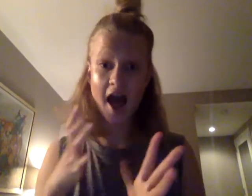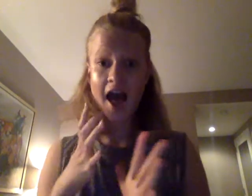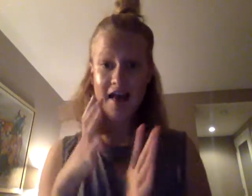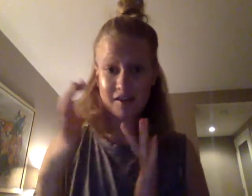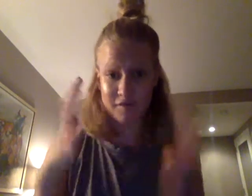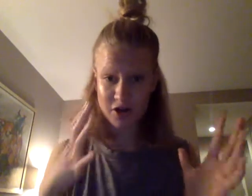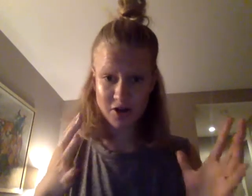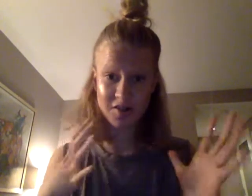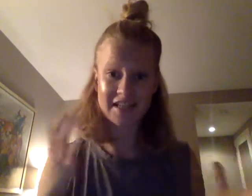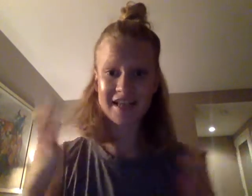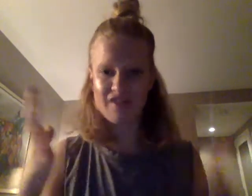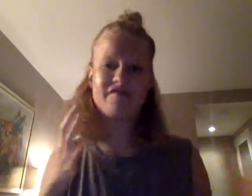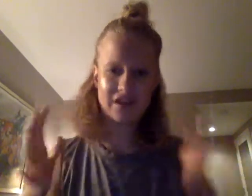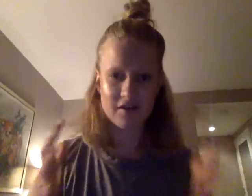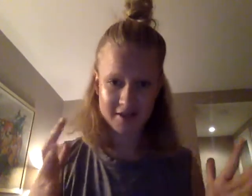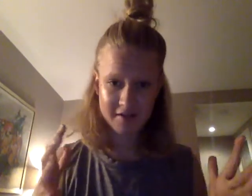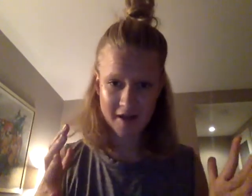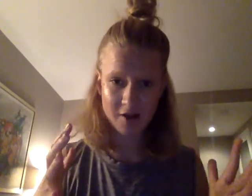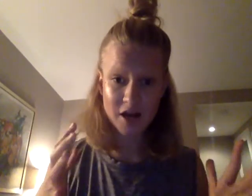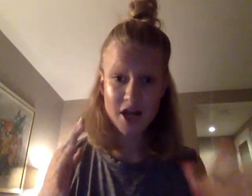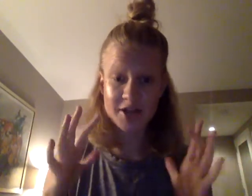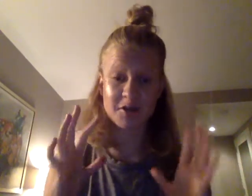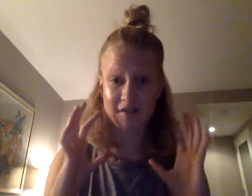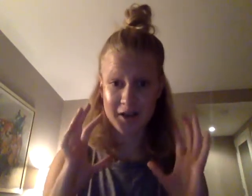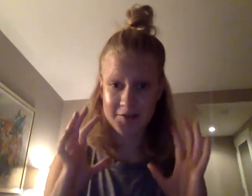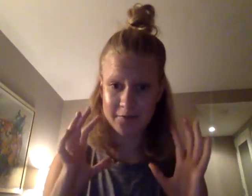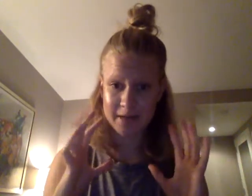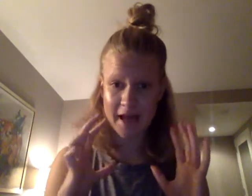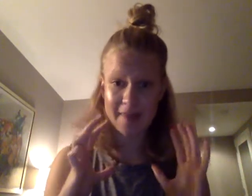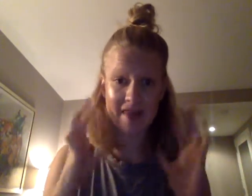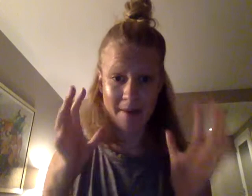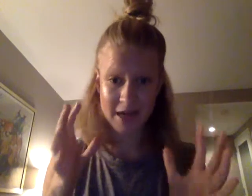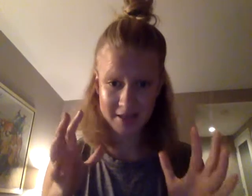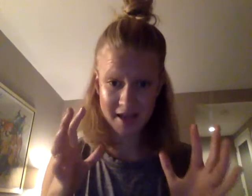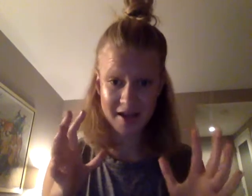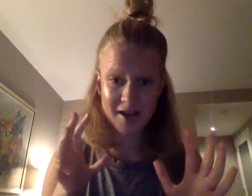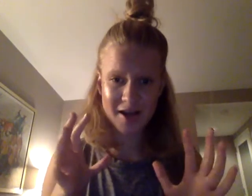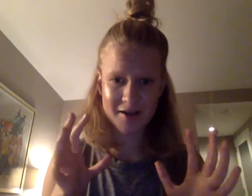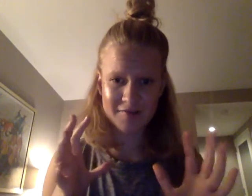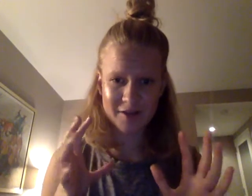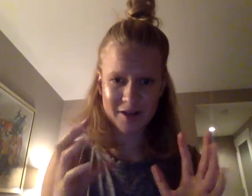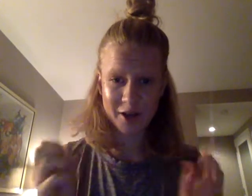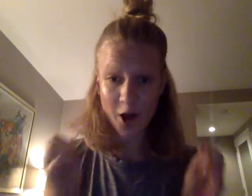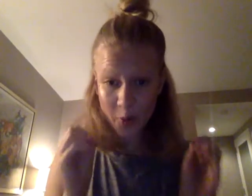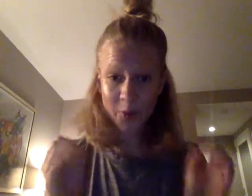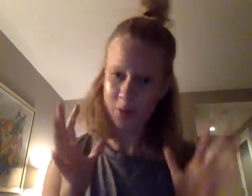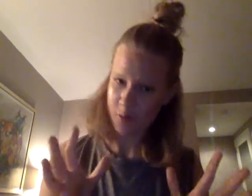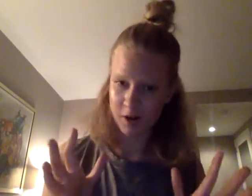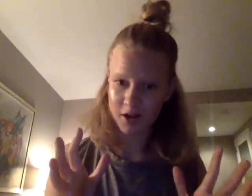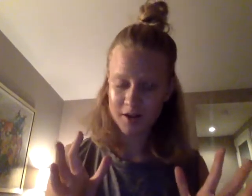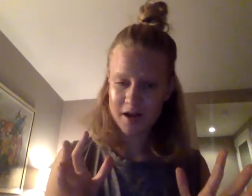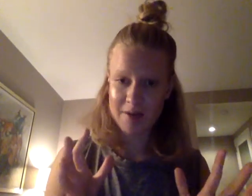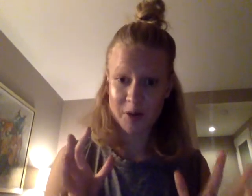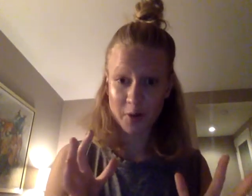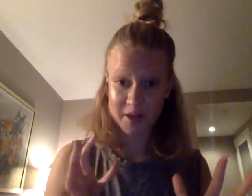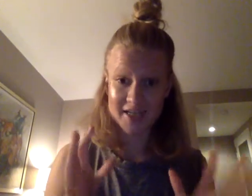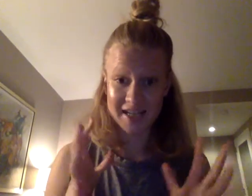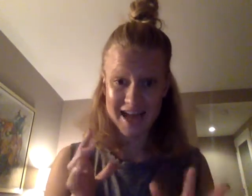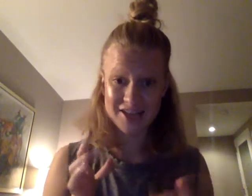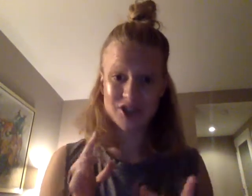I love learning new things. I love figuring stuff out. And so if I come from it at that mindset of like, oh, cool. Well, I'm going to get to